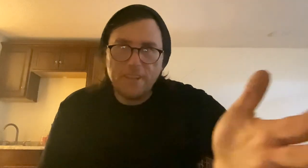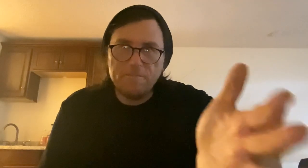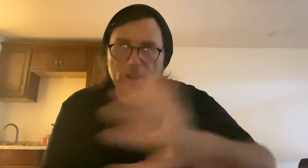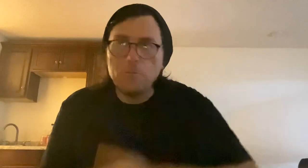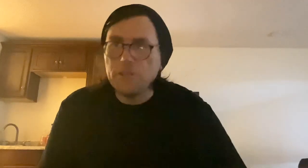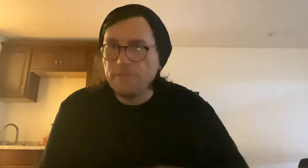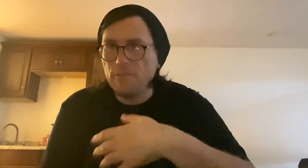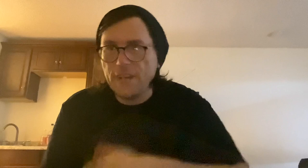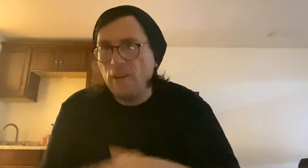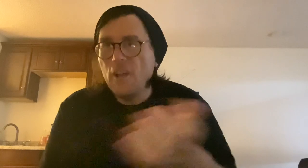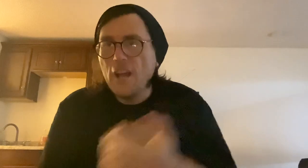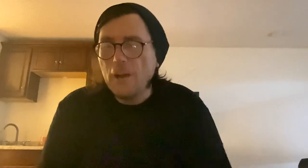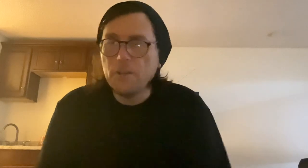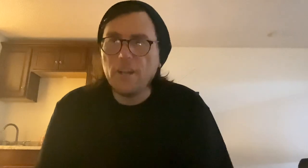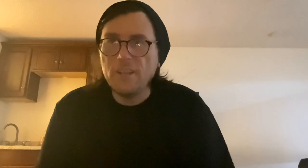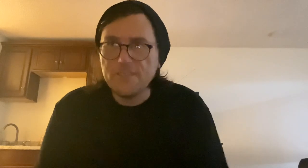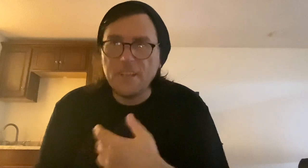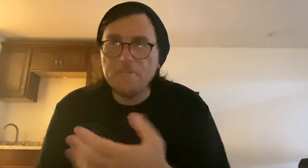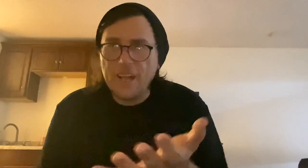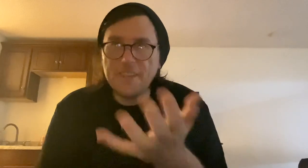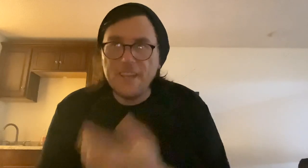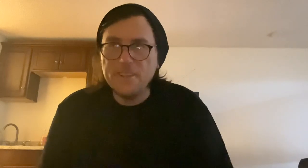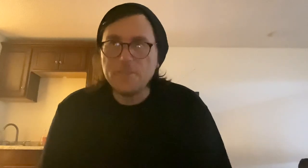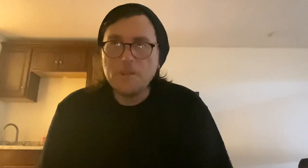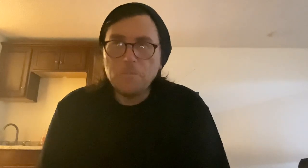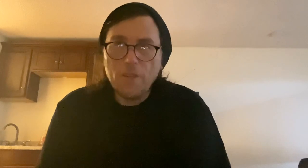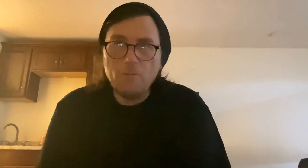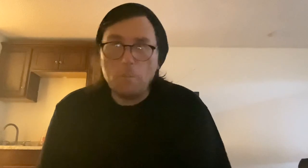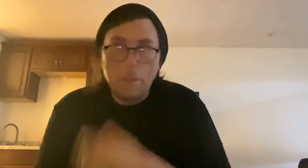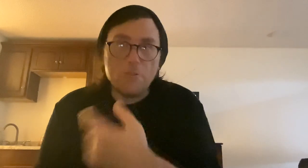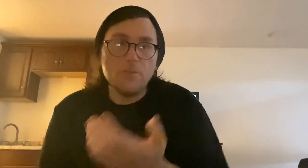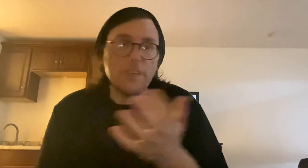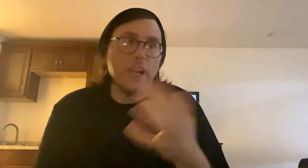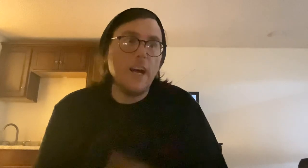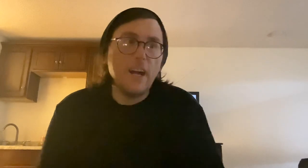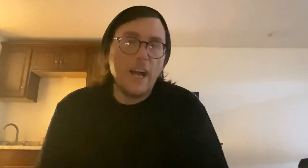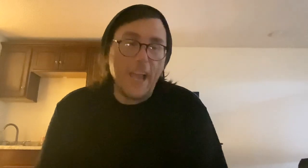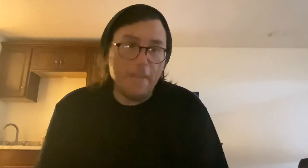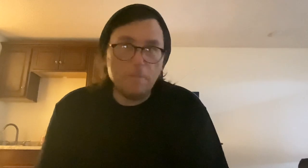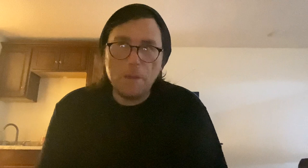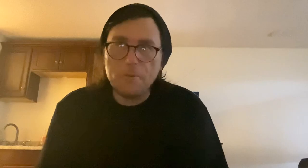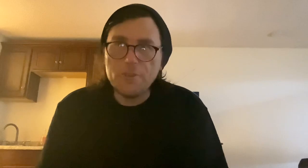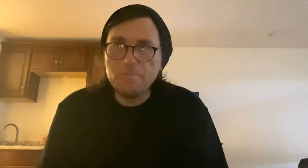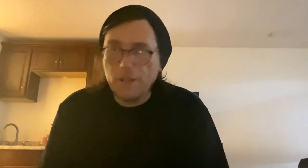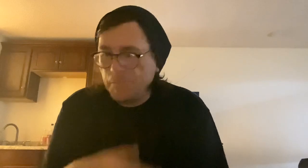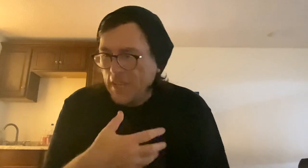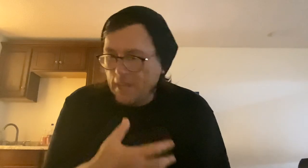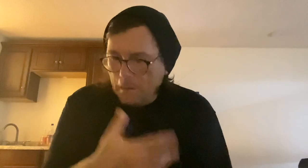like, for any one of you now, I'm putting on stuff that is for members only. I have a membership. My